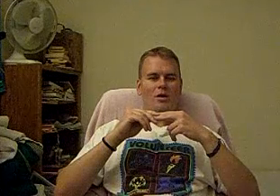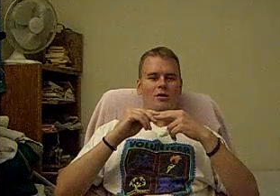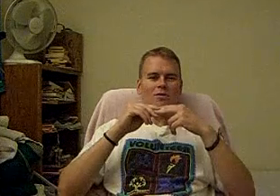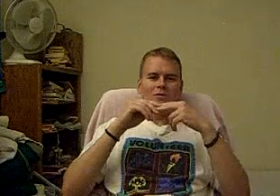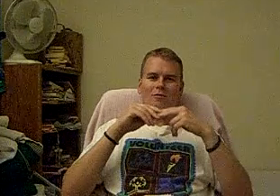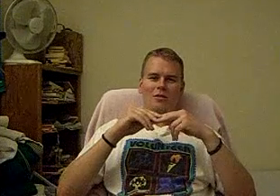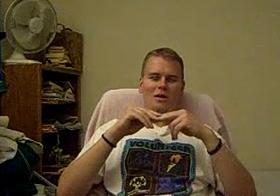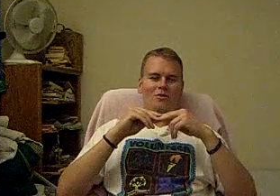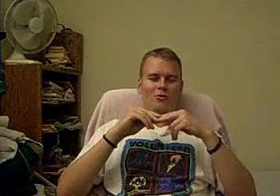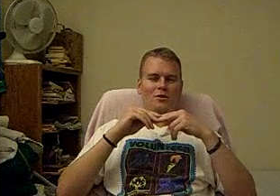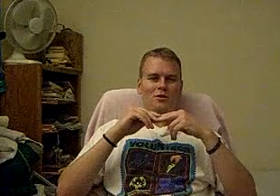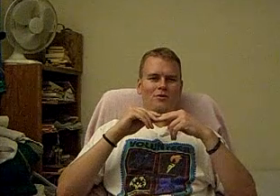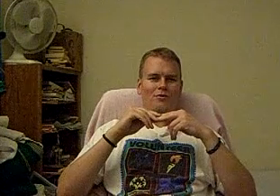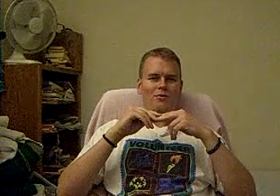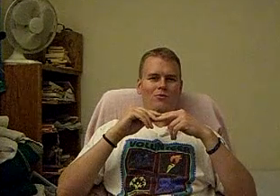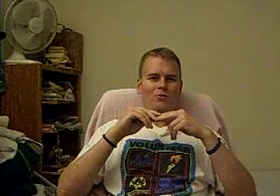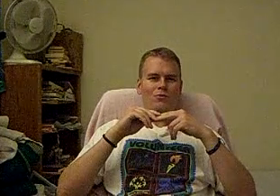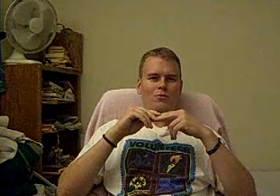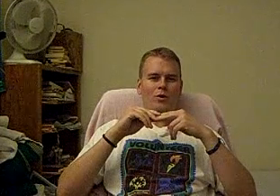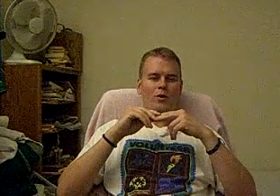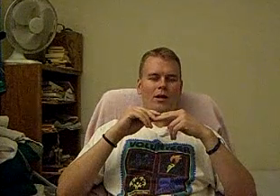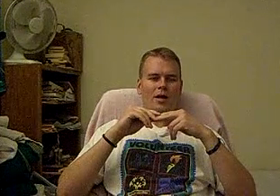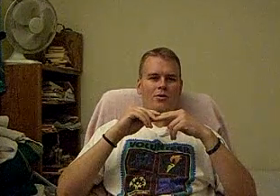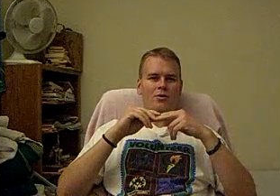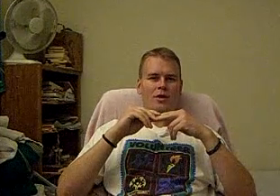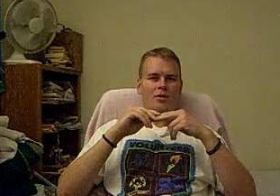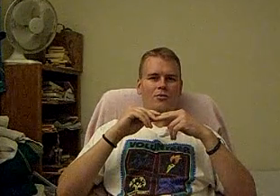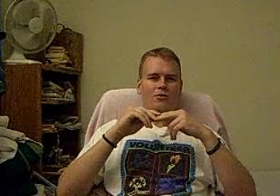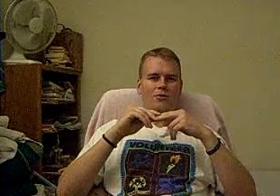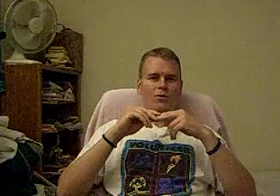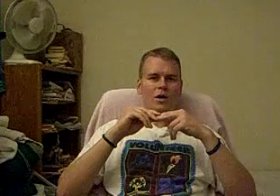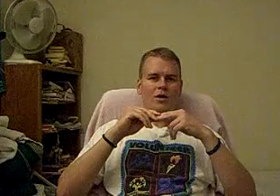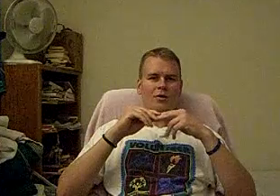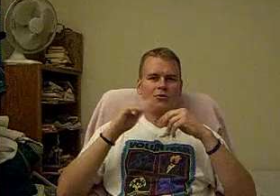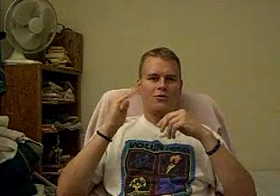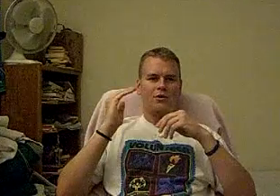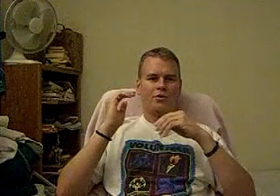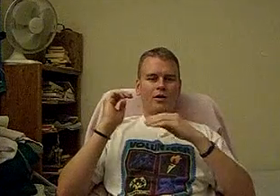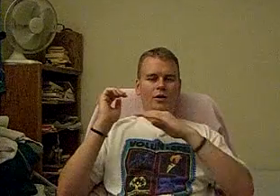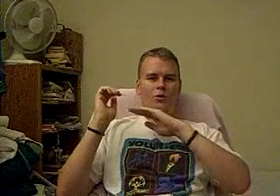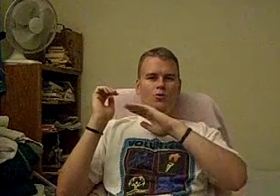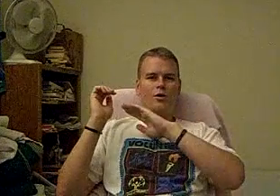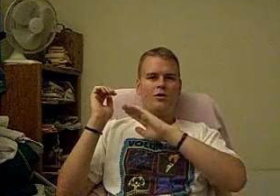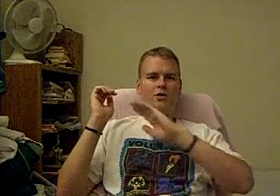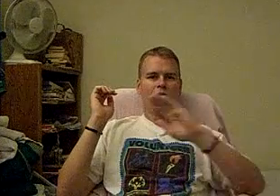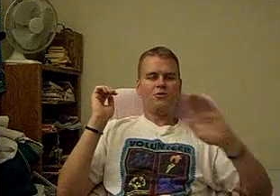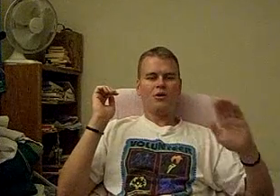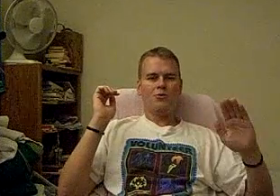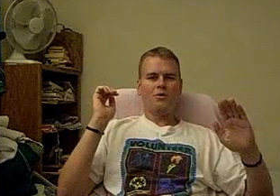Because then it's a question of, would you allow them to have a sort of one continuous sequence?